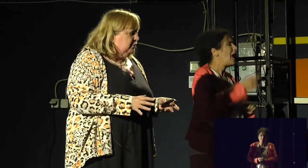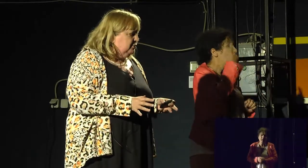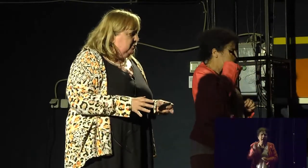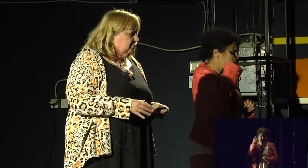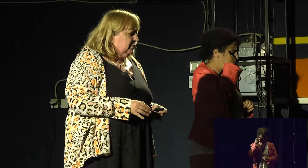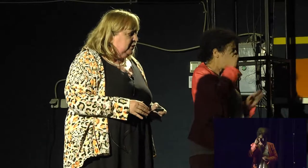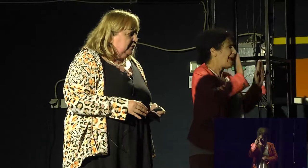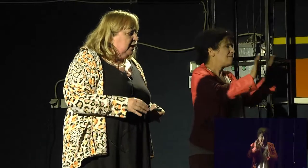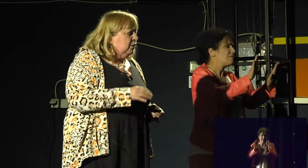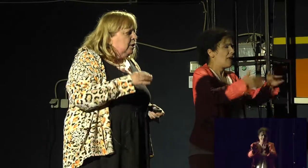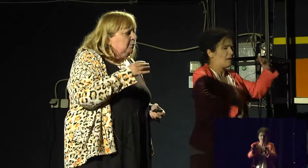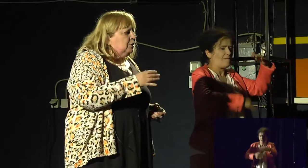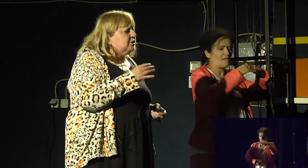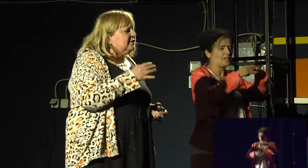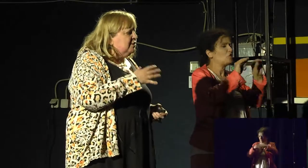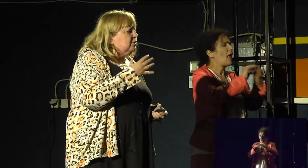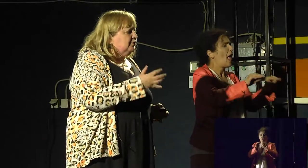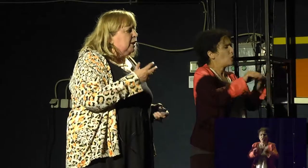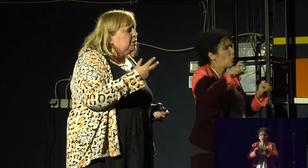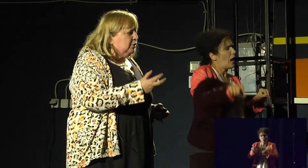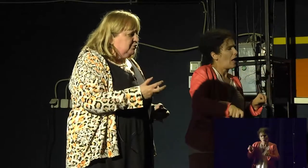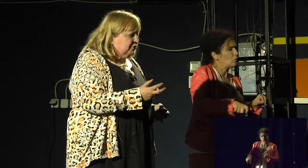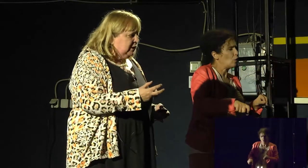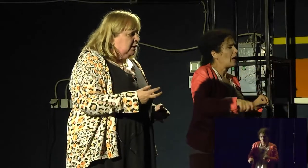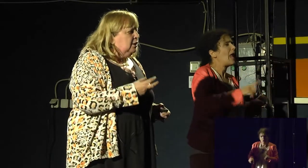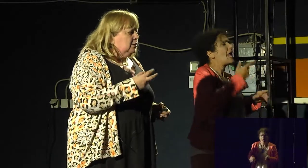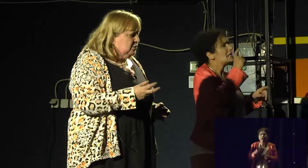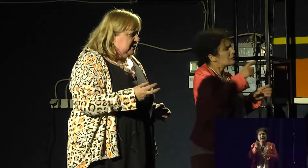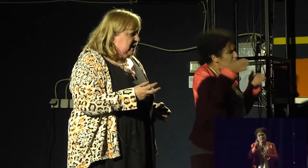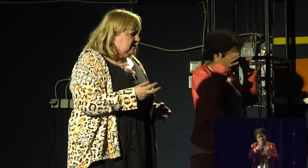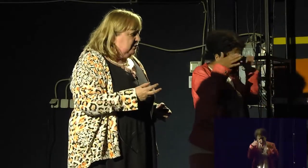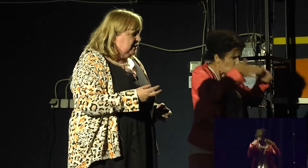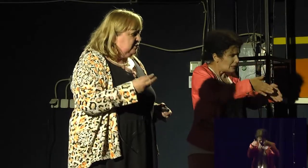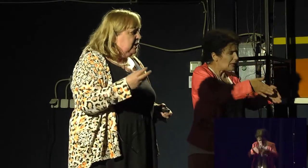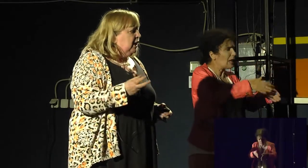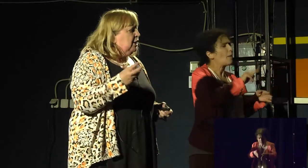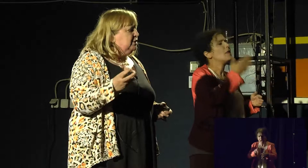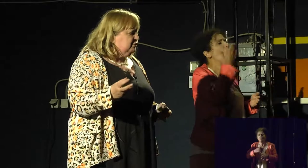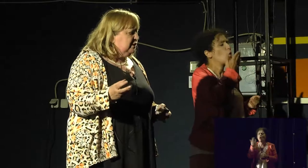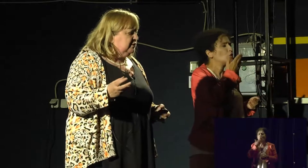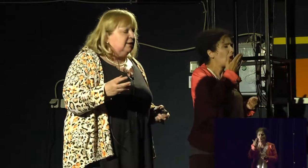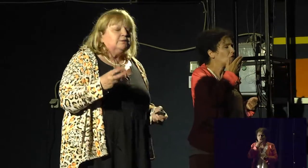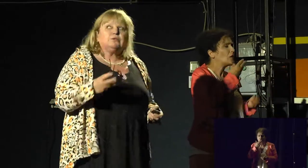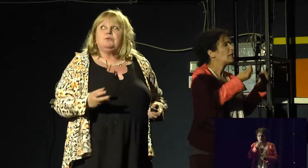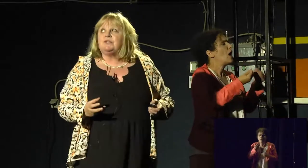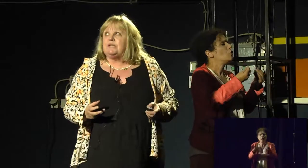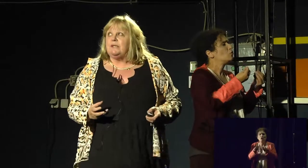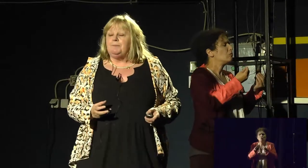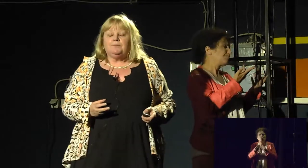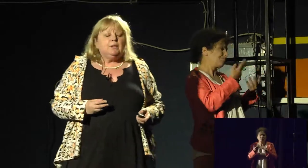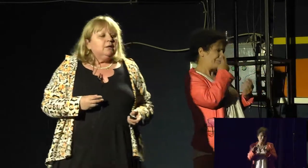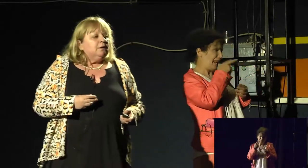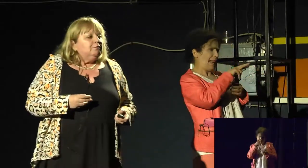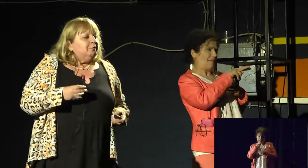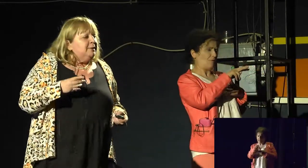concentrating on schools now, because it tells a lot how a country looks at sex education, how they treat it in the school